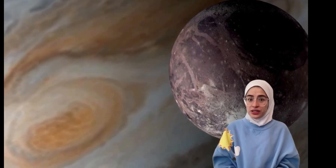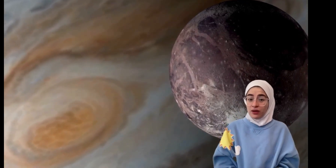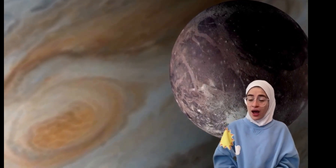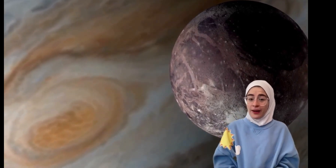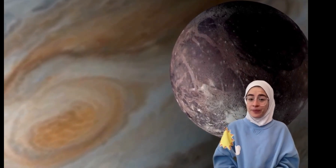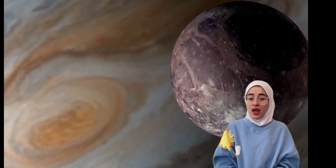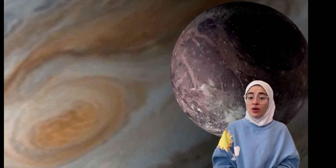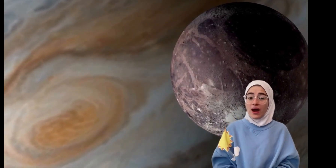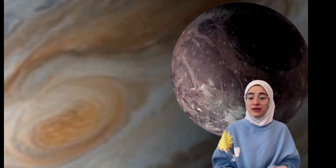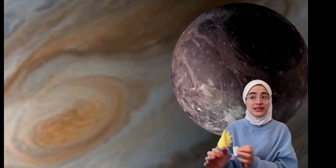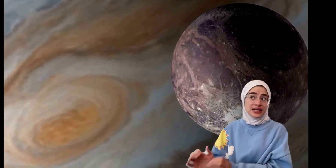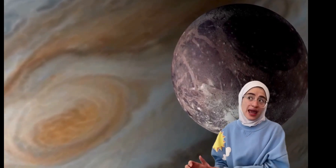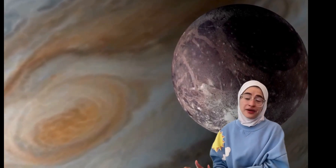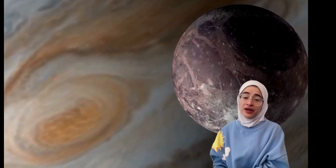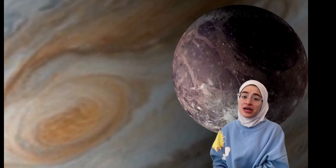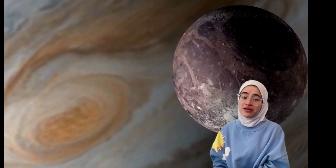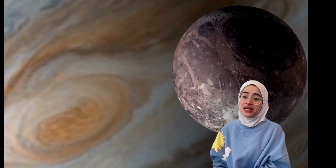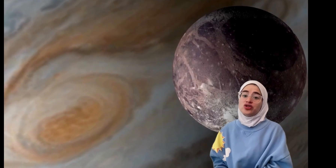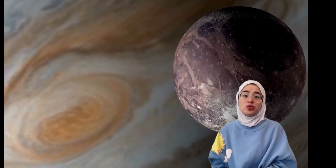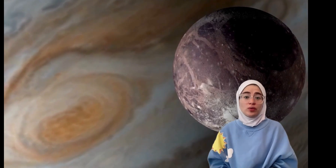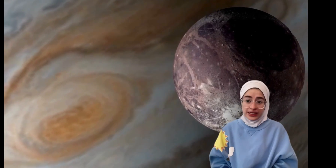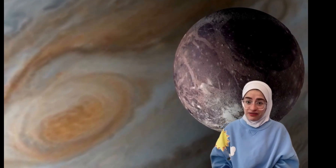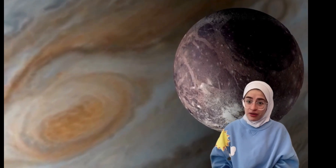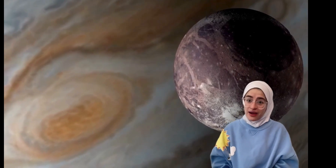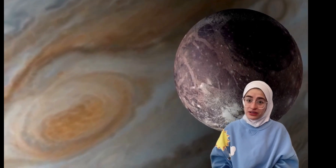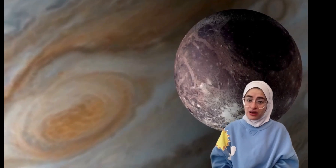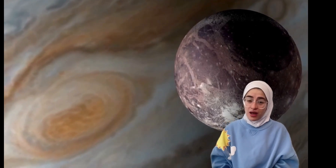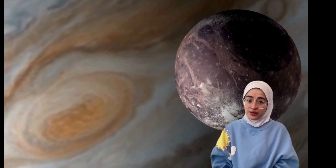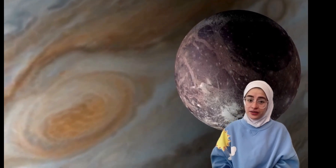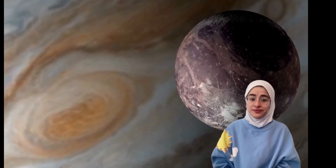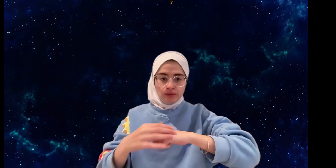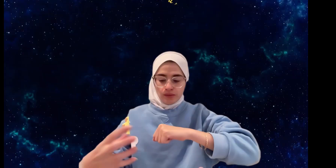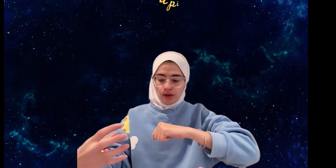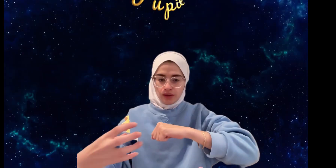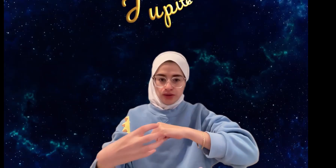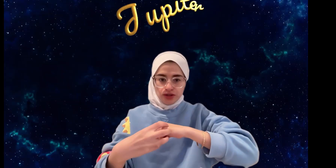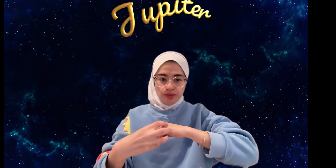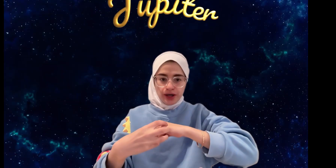long, while a day on Earth is 24 hours long. Jupiter.